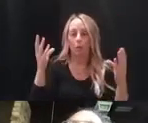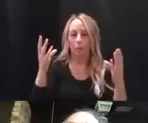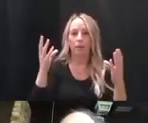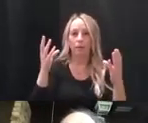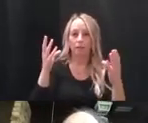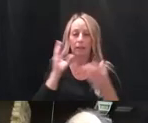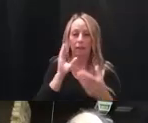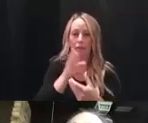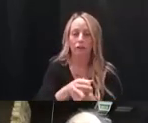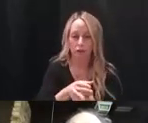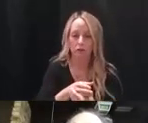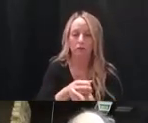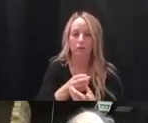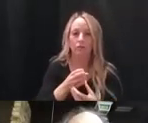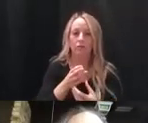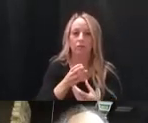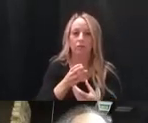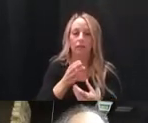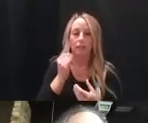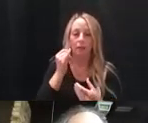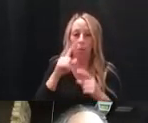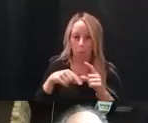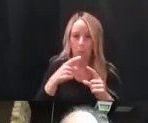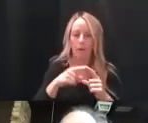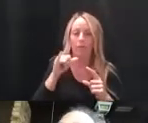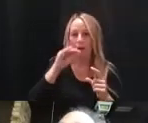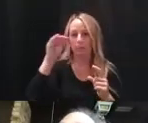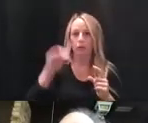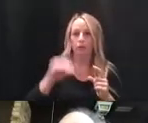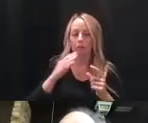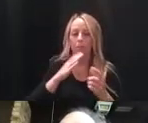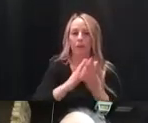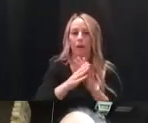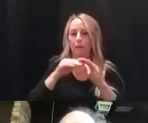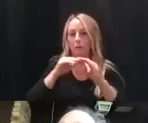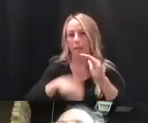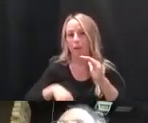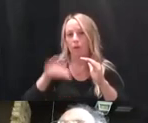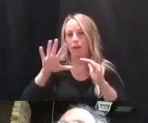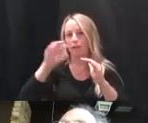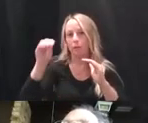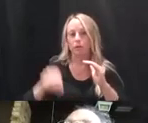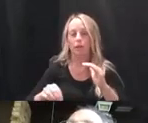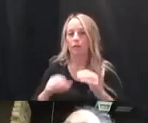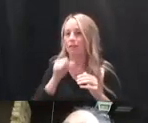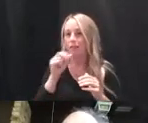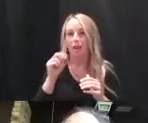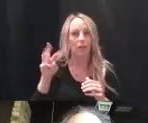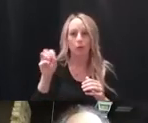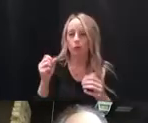when we get that rate continuously below 5 percent. So not the news we'd like to see,